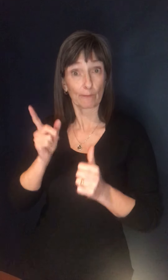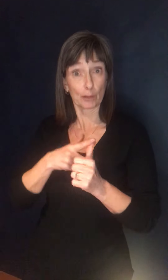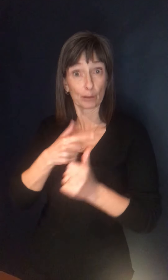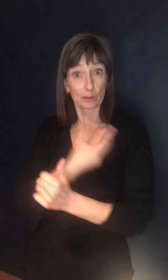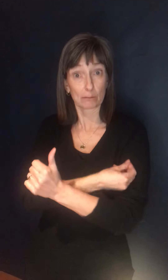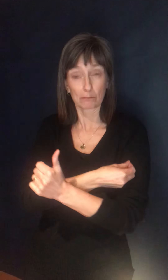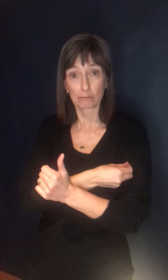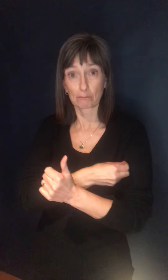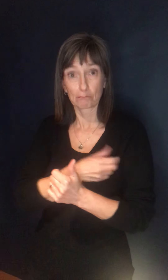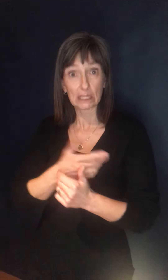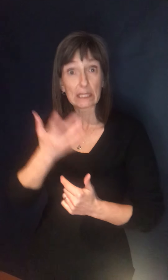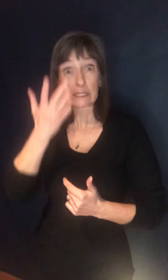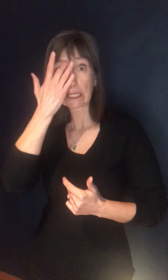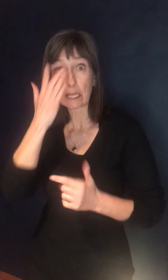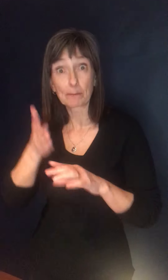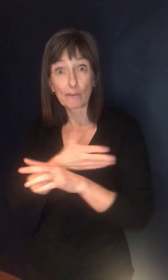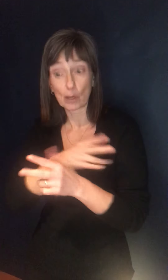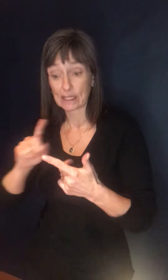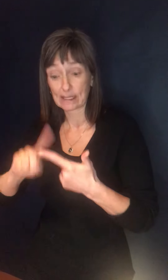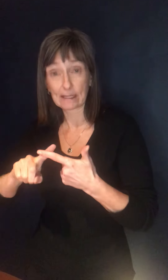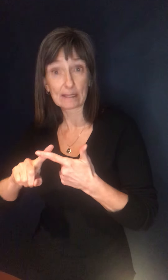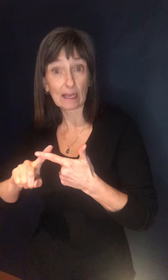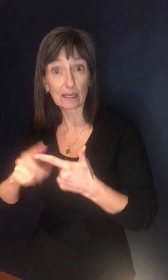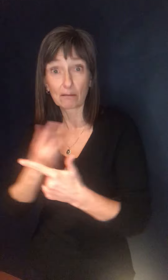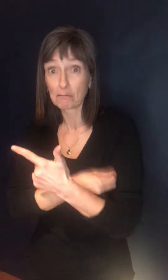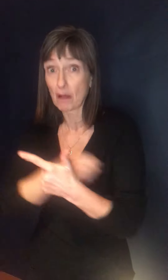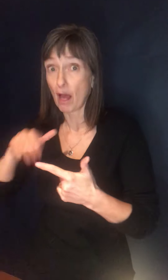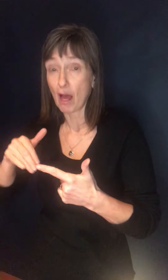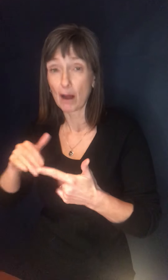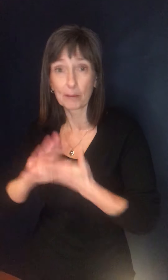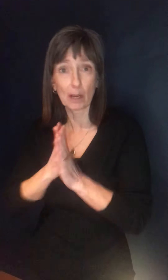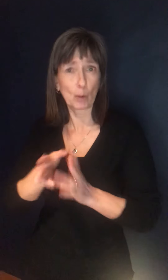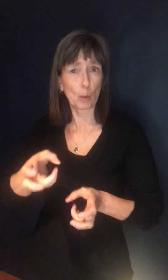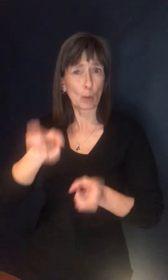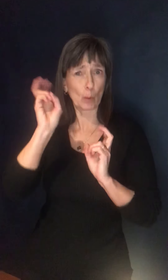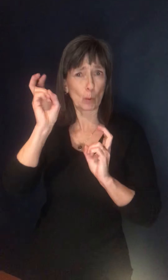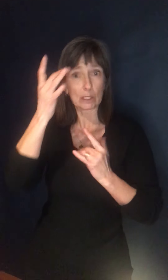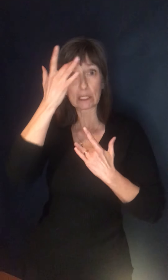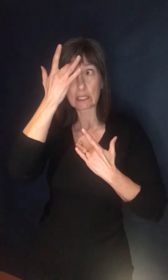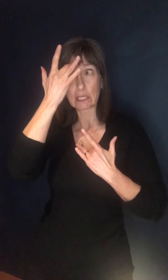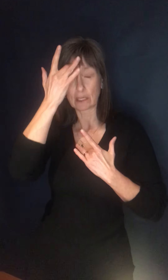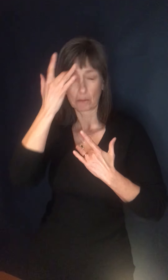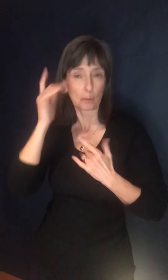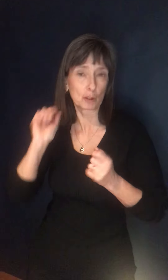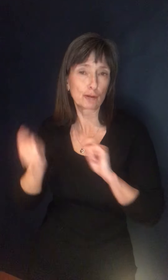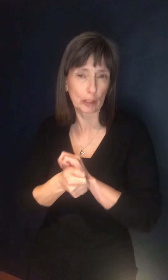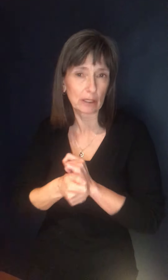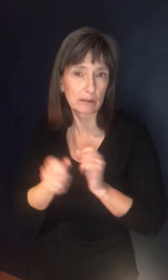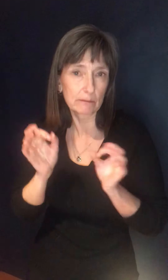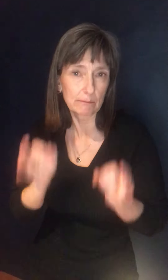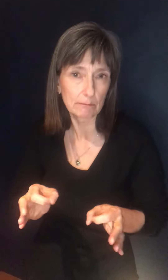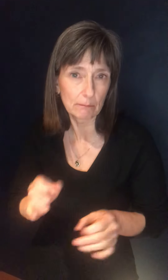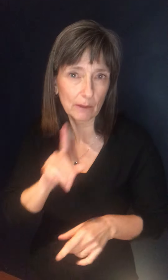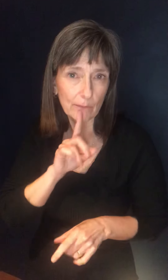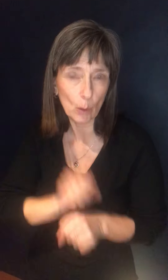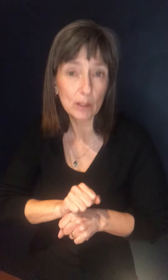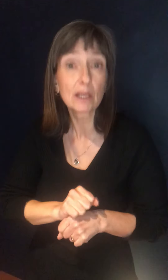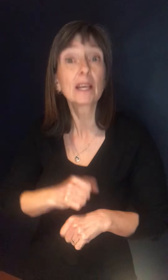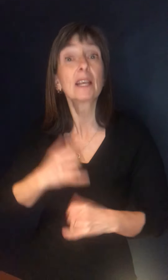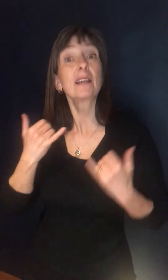direction, then we will, we will pivot and move that way as we've always said we would do. But right now we're still taking our, our guidance from the National Advisory Committee